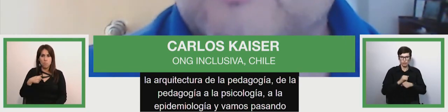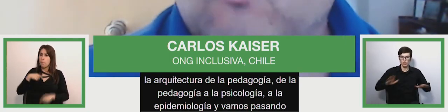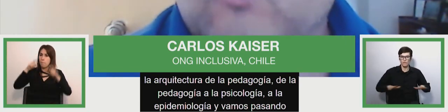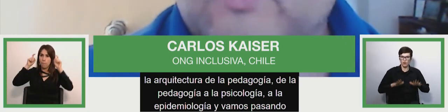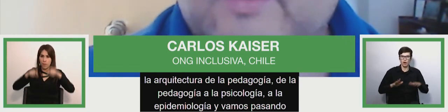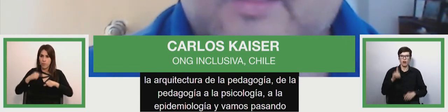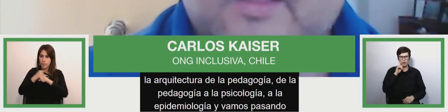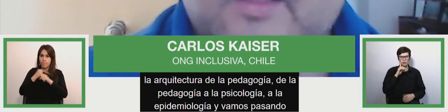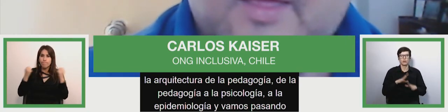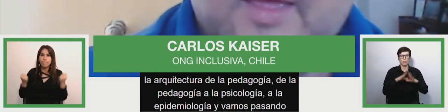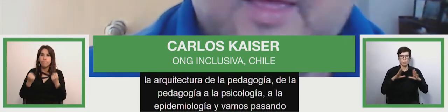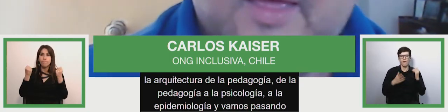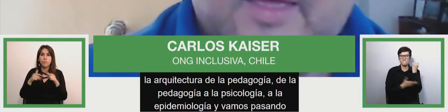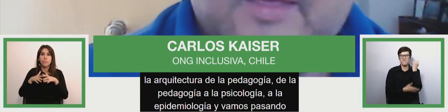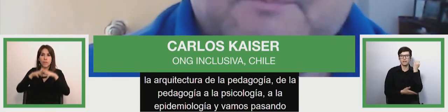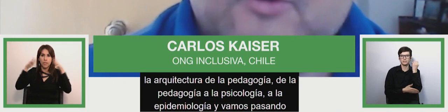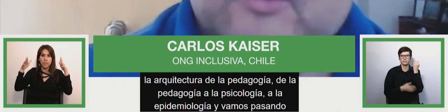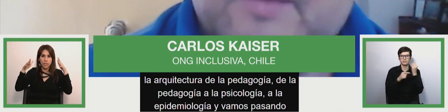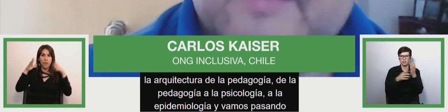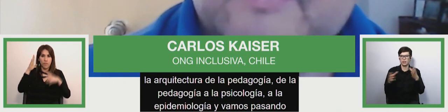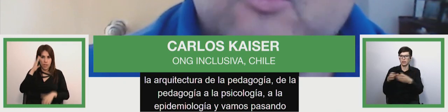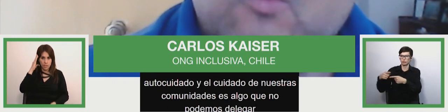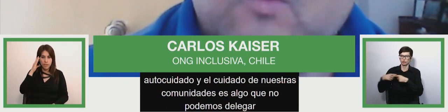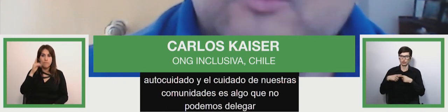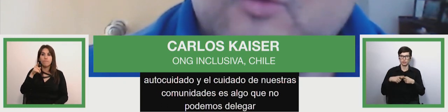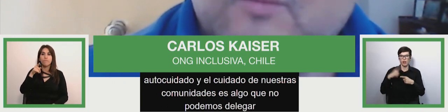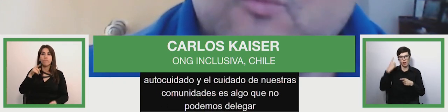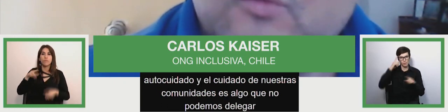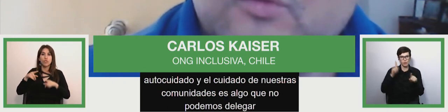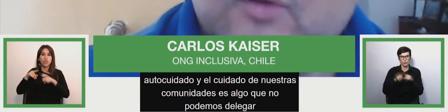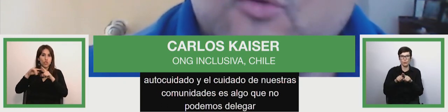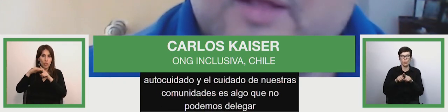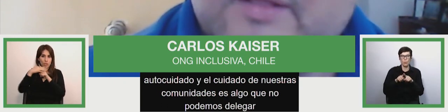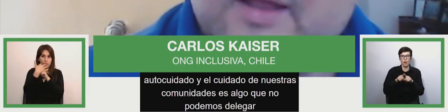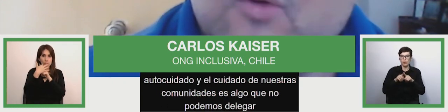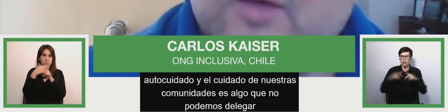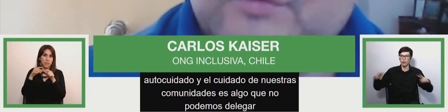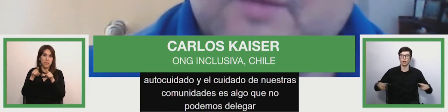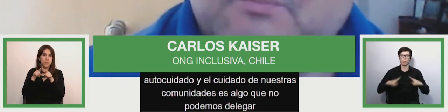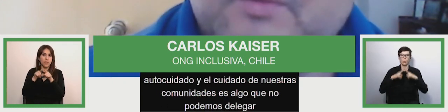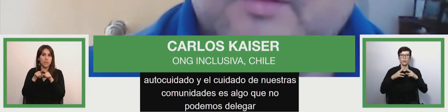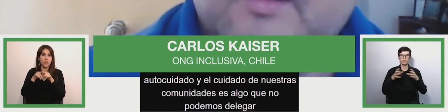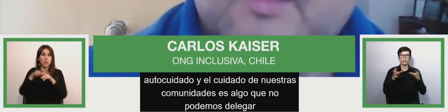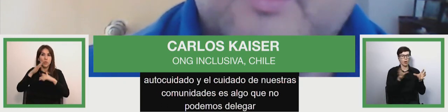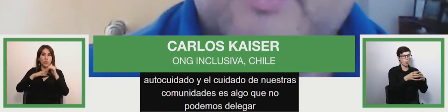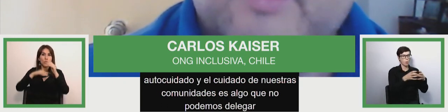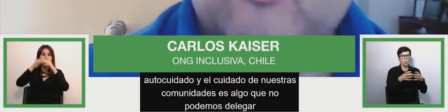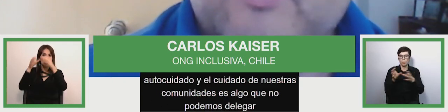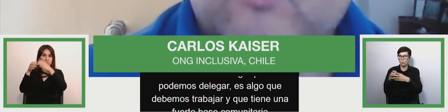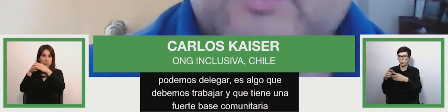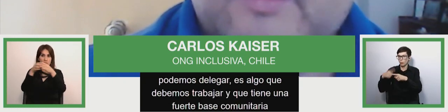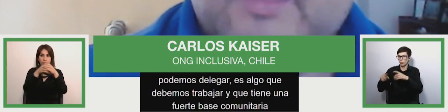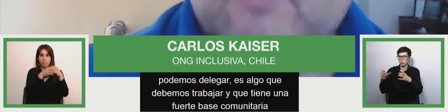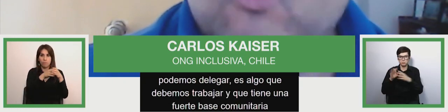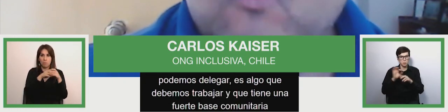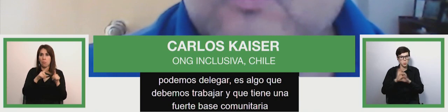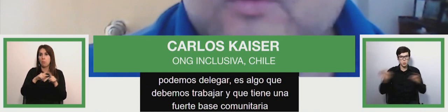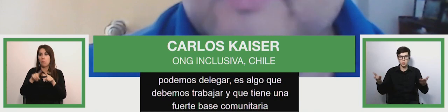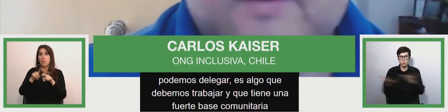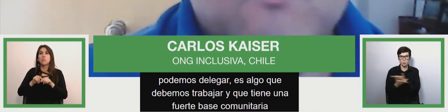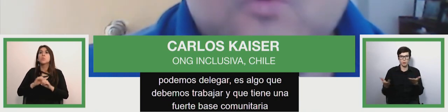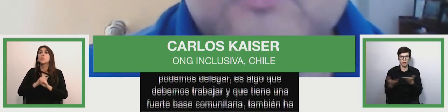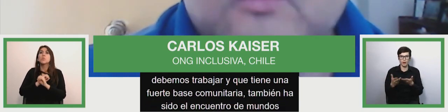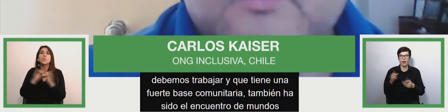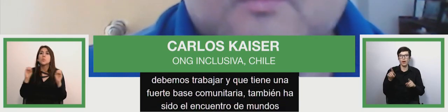self-care and and the care of our community is something that we cannot delegate something